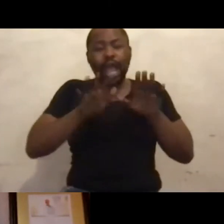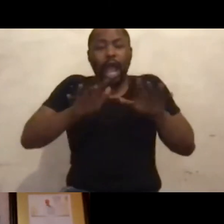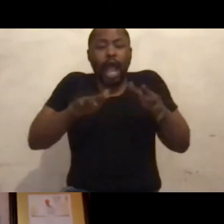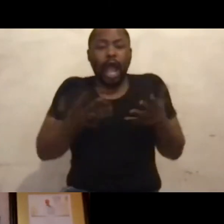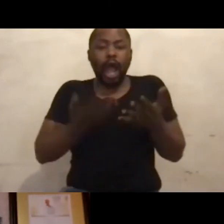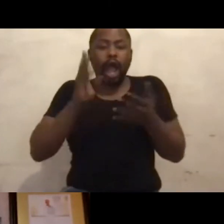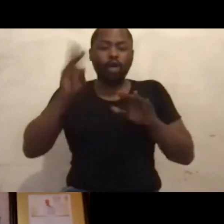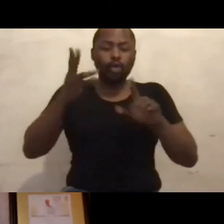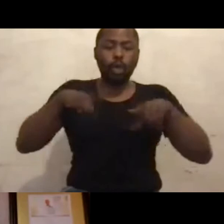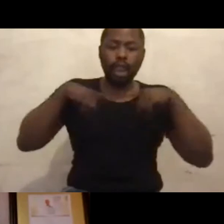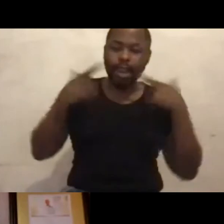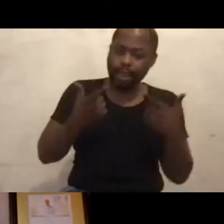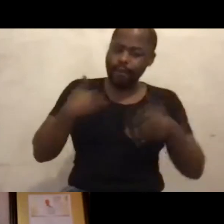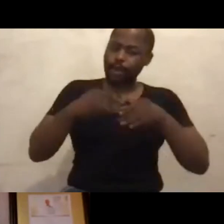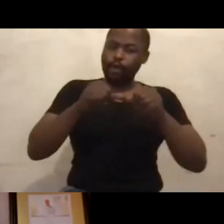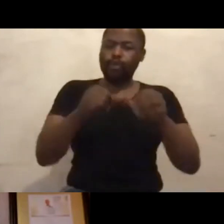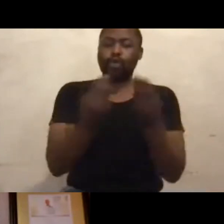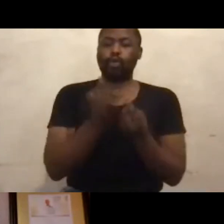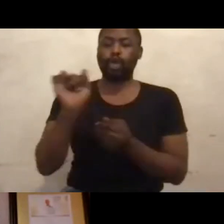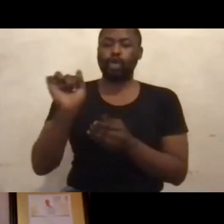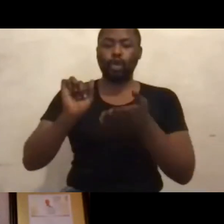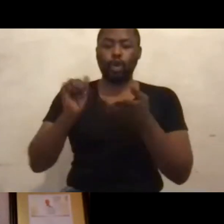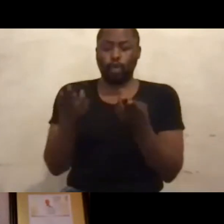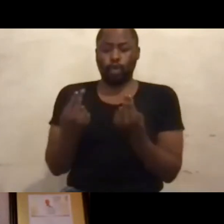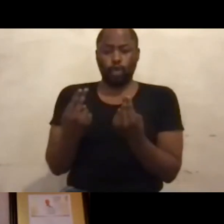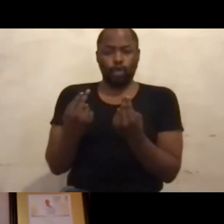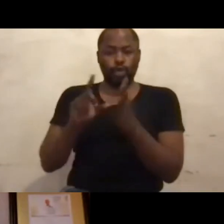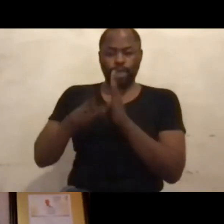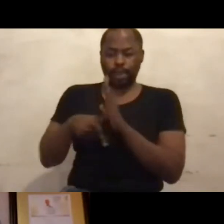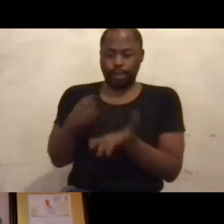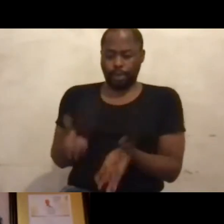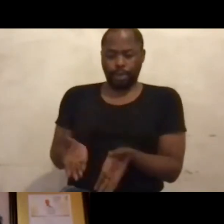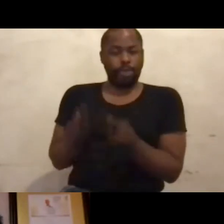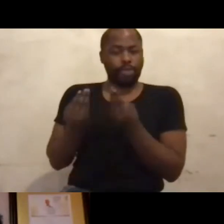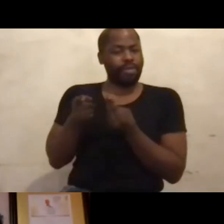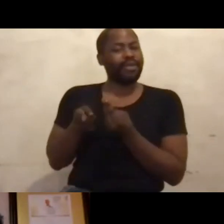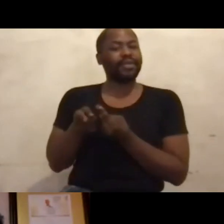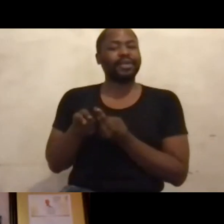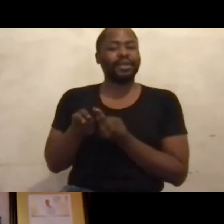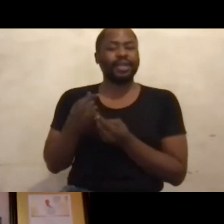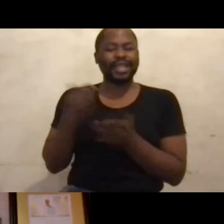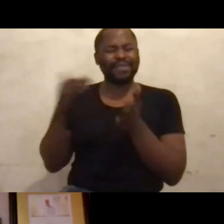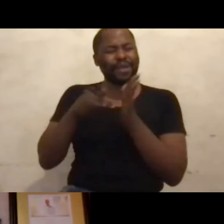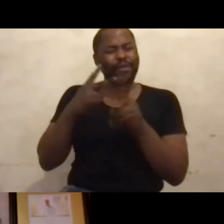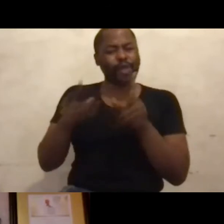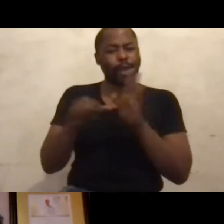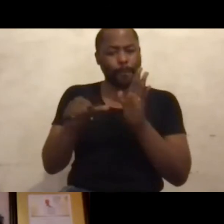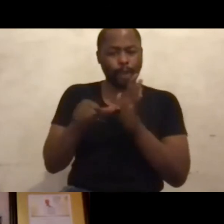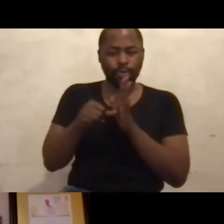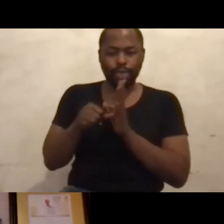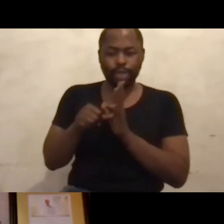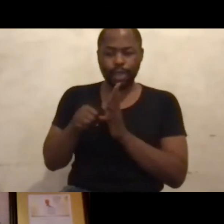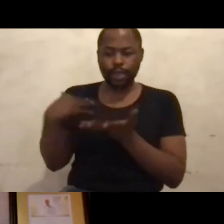and cope with this new disability that you have now acquired. So it becomes very important to draw from your own